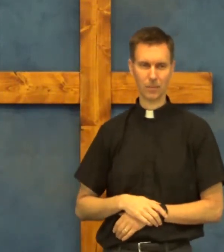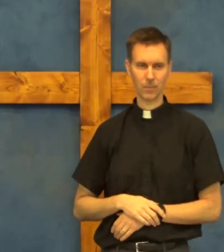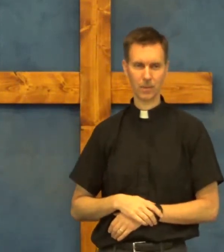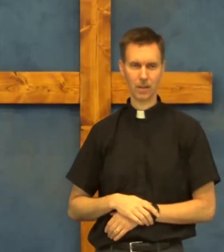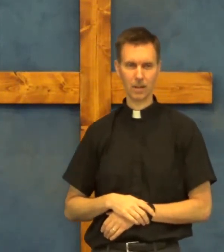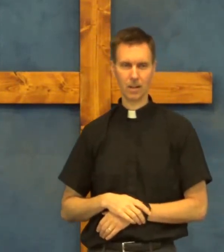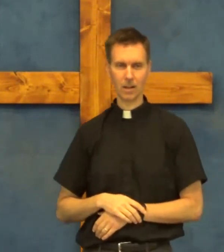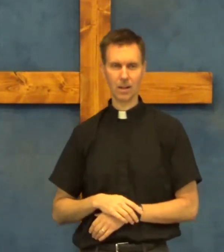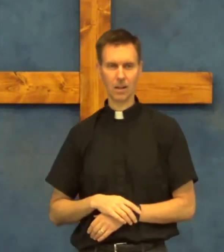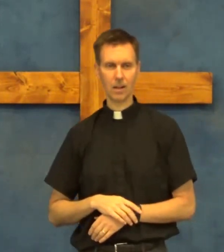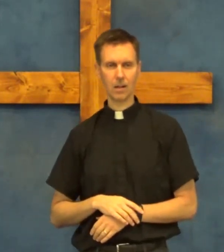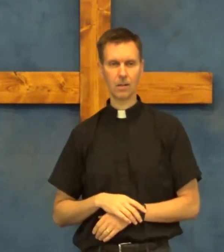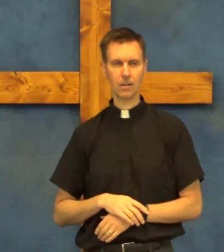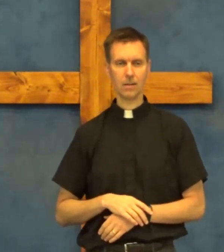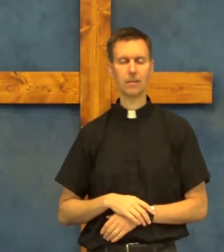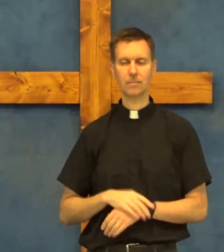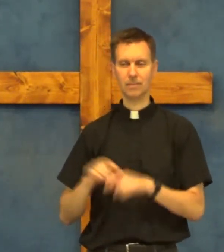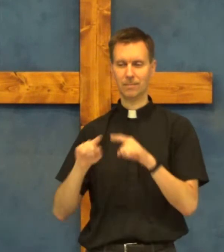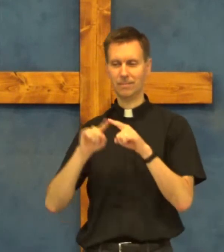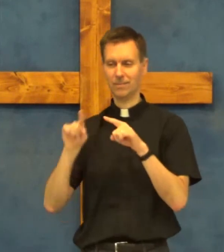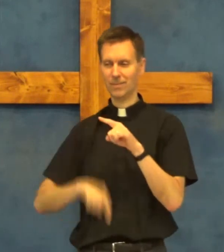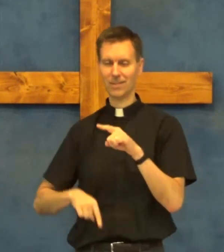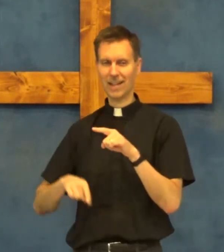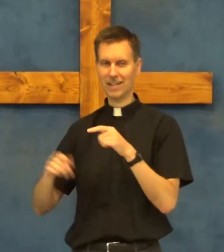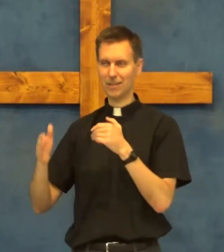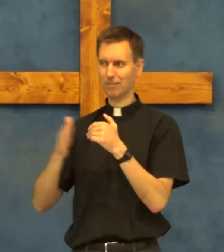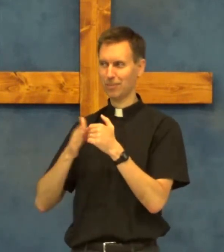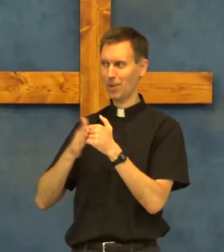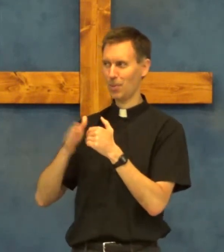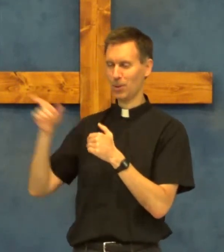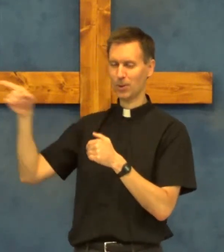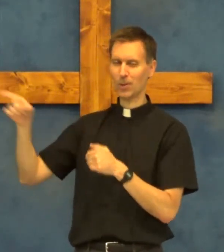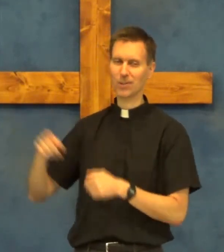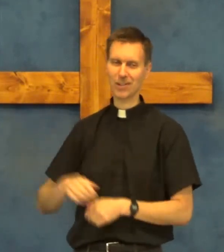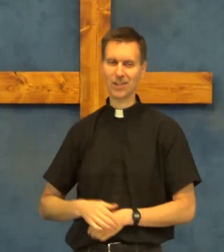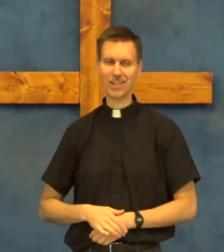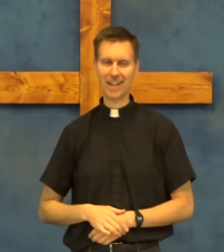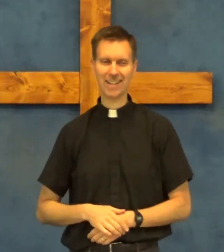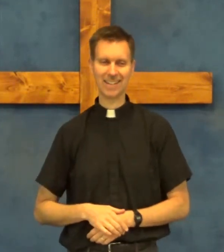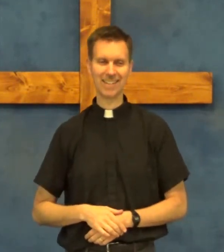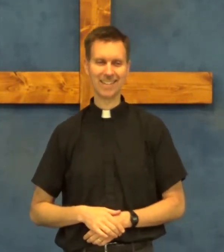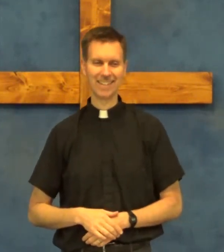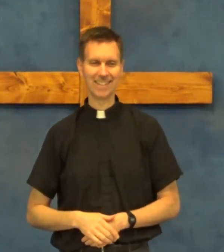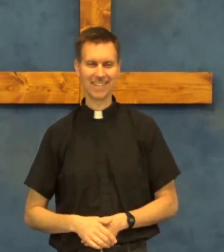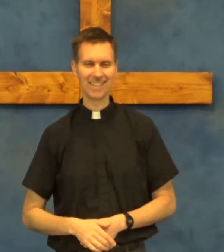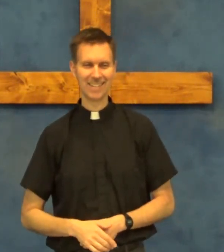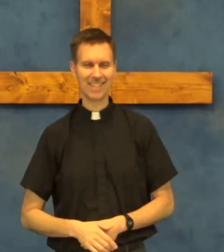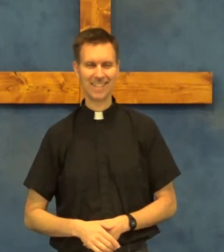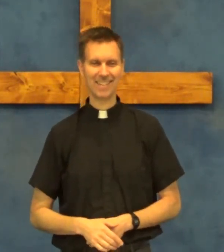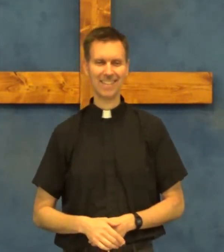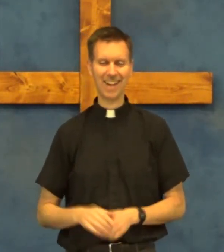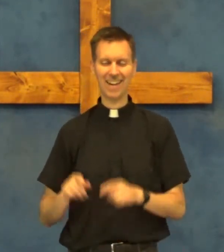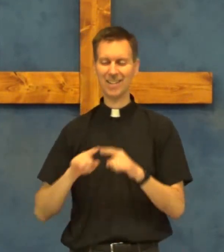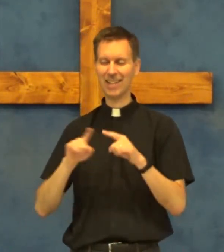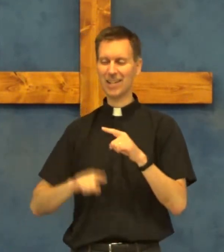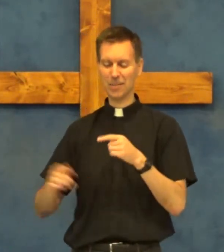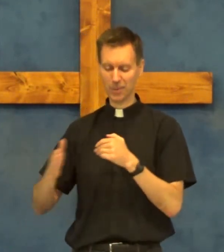did I hear something light very close to I already I love them yeah light very